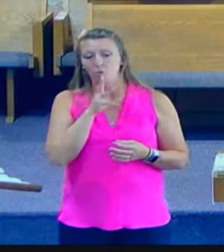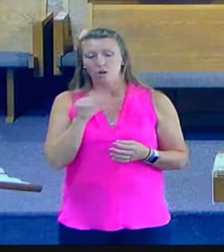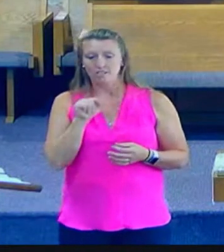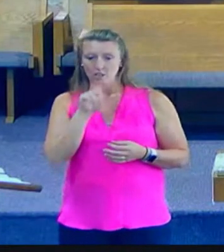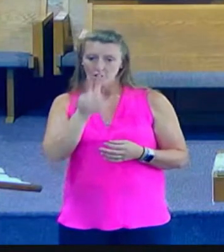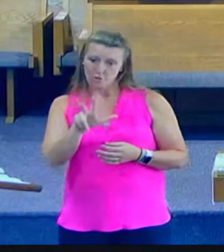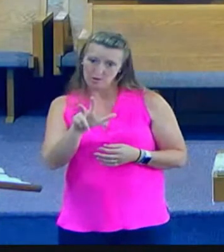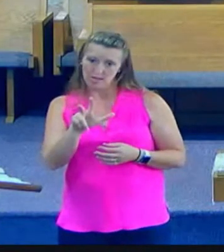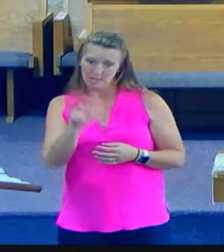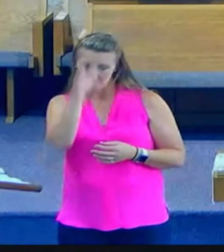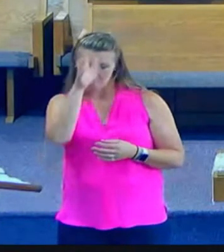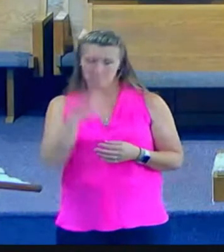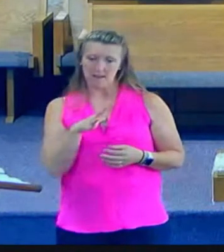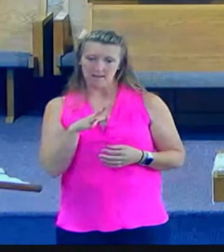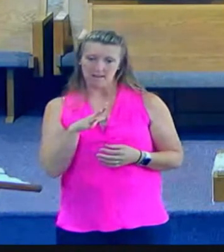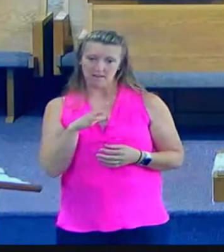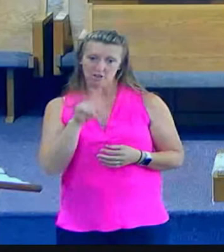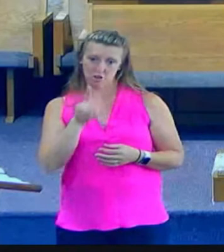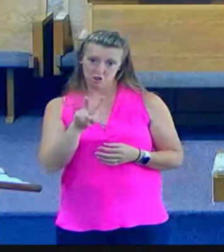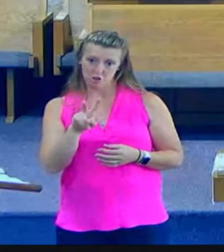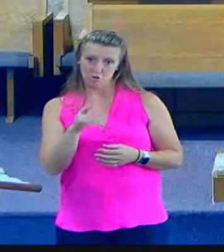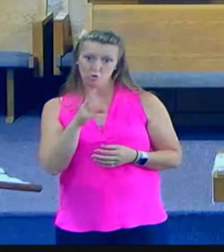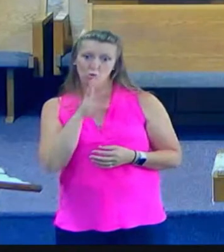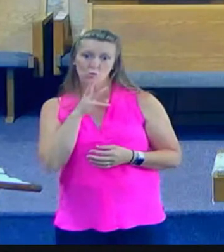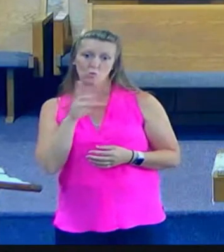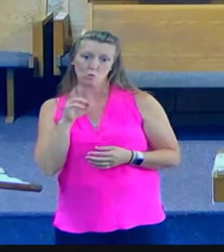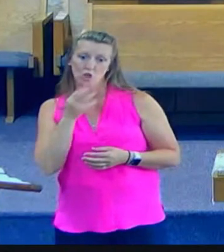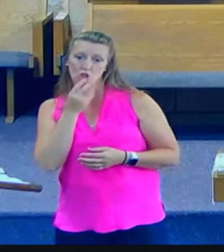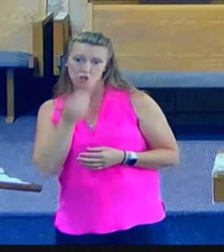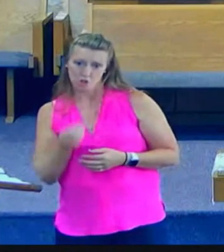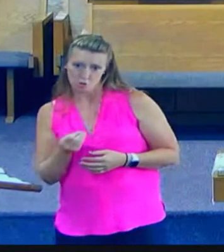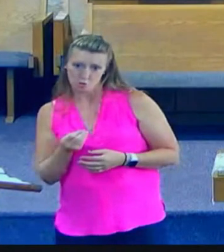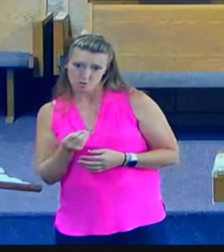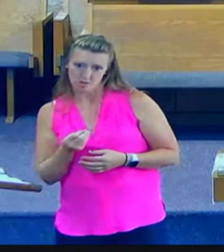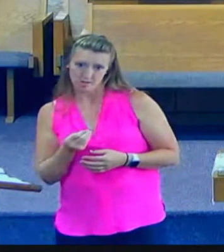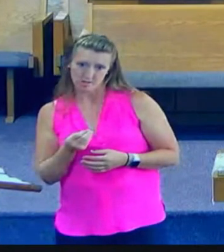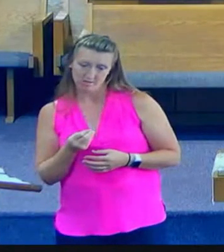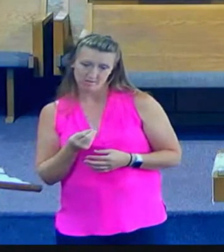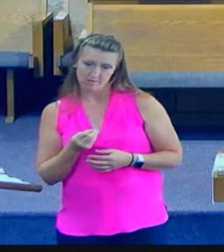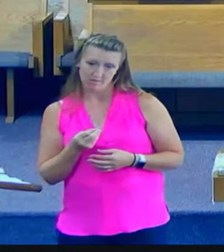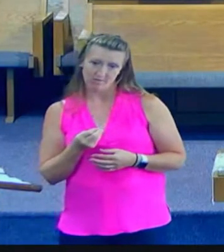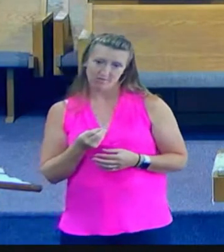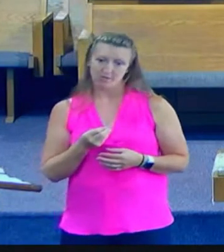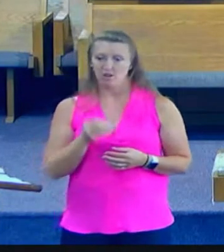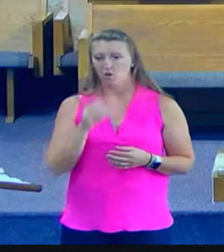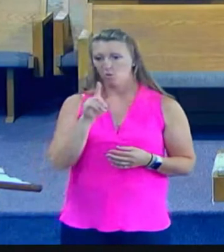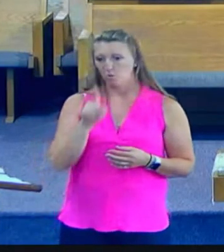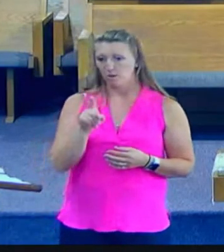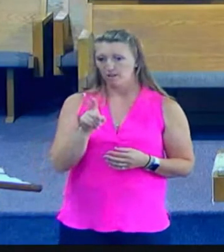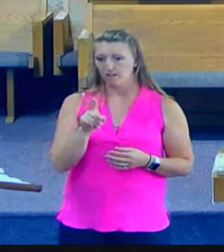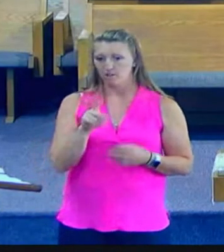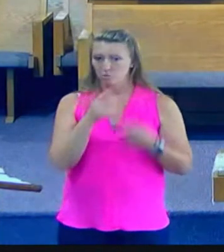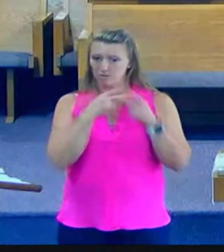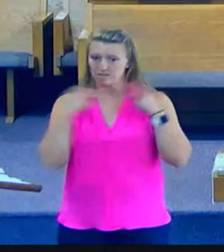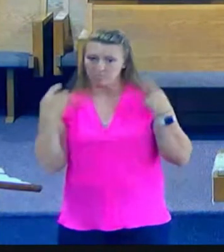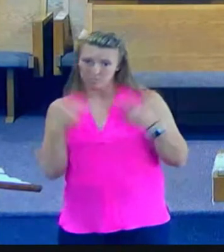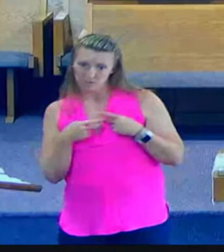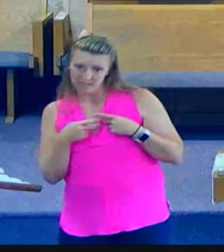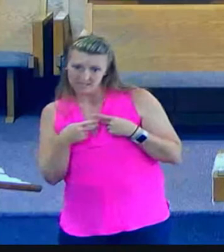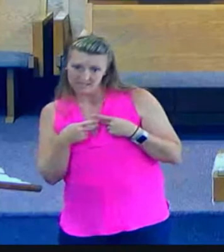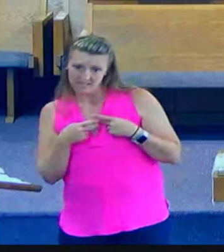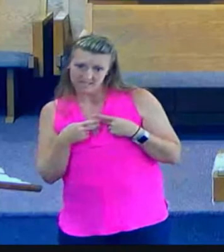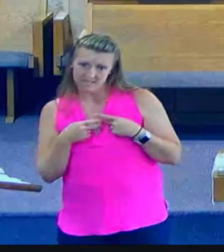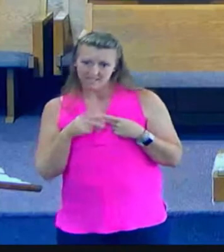a Levite, one was a priest, both came upon a man who had been stripped,